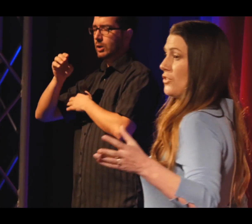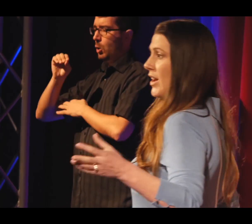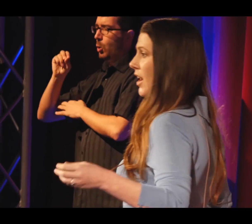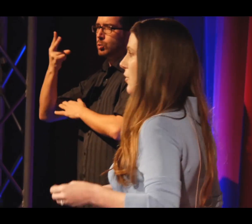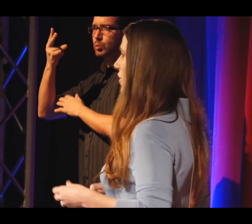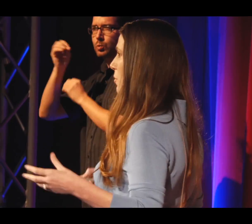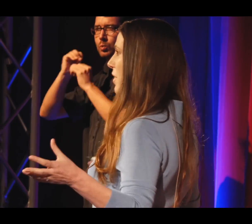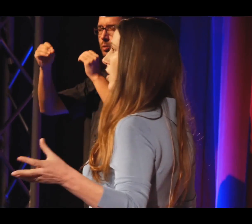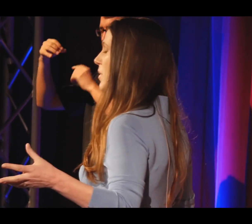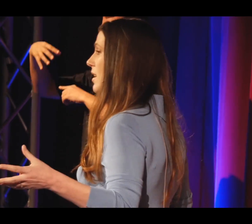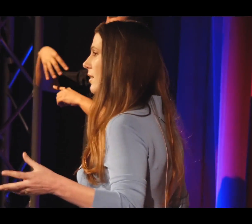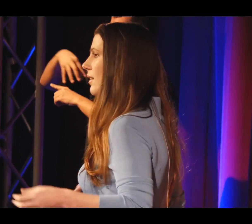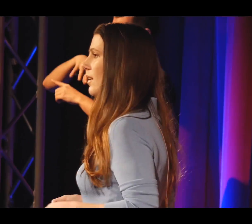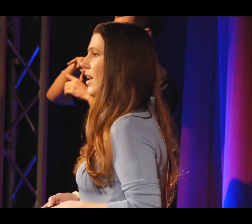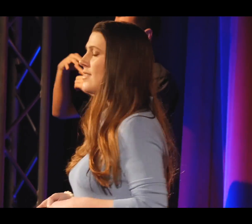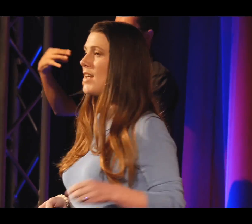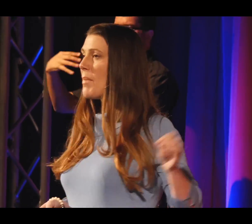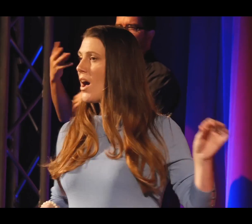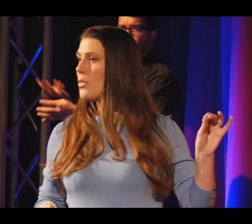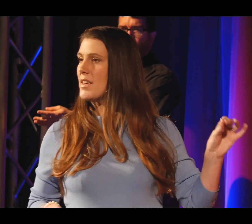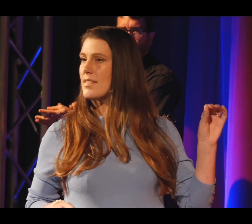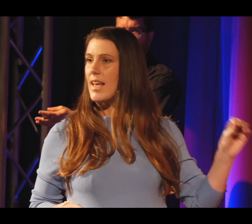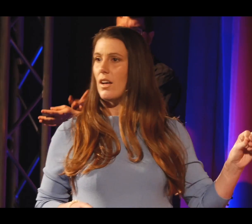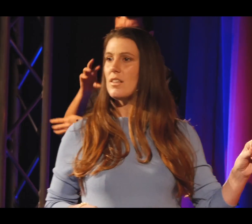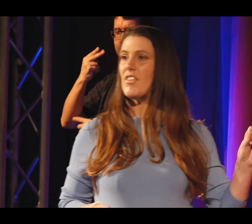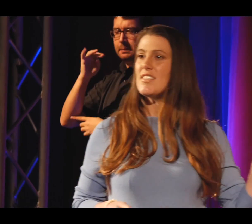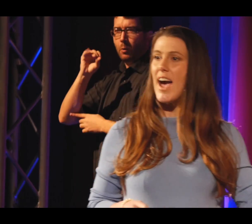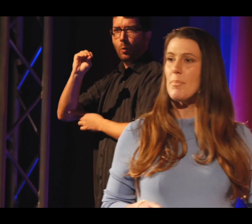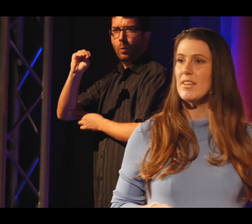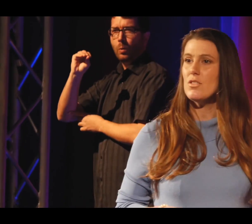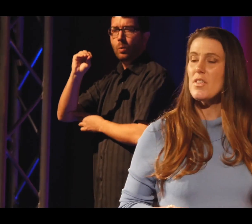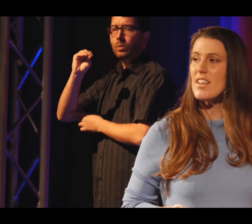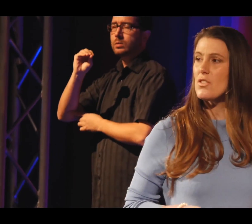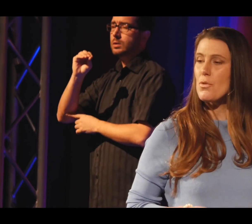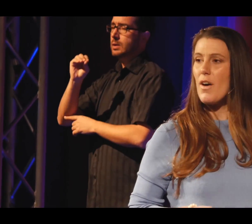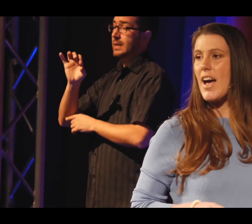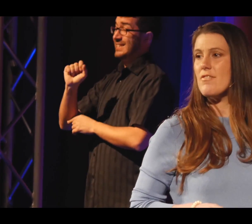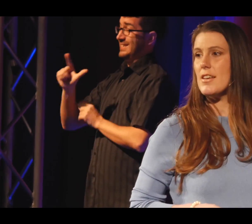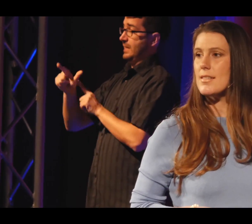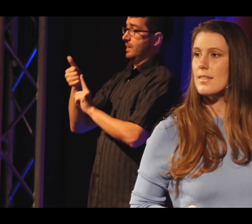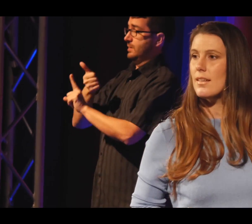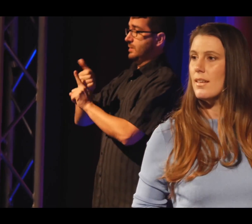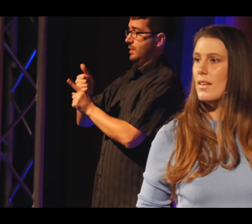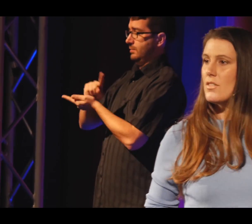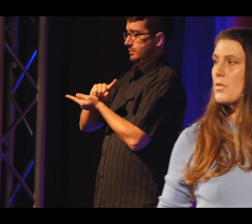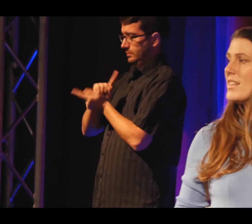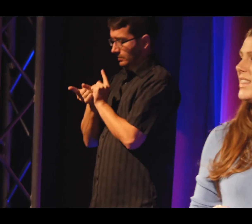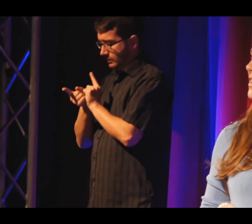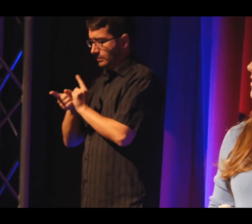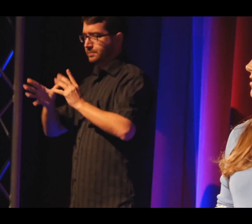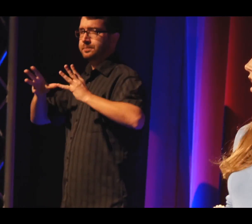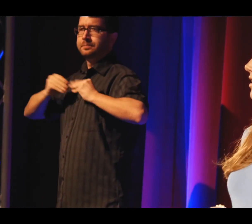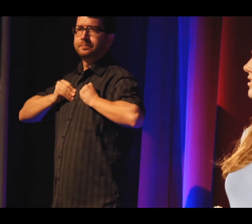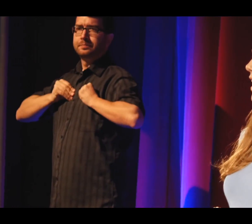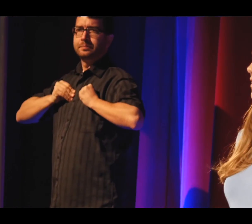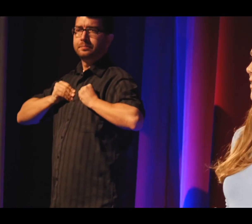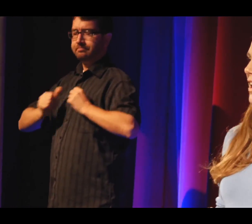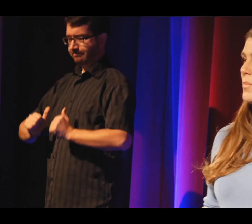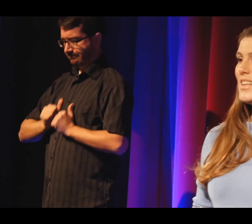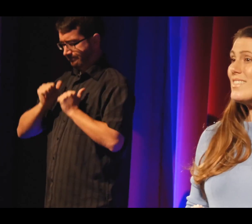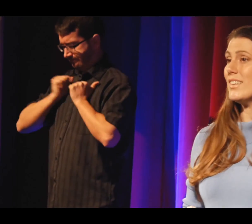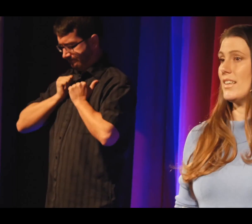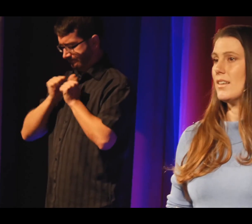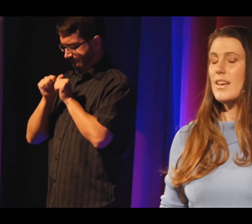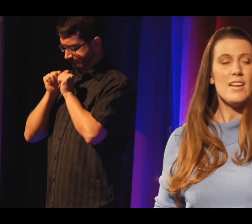there's radiation around, there's chemotherapy. And somehow these cells have adapted so they can survive this. So they live in this hostile